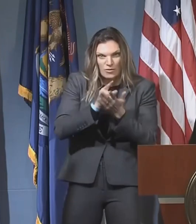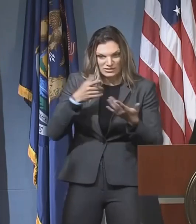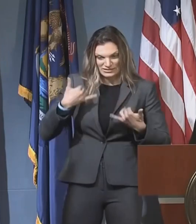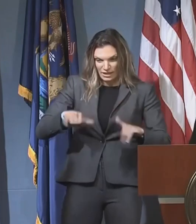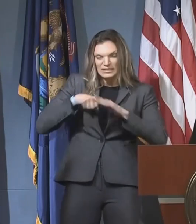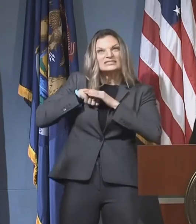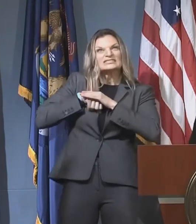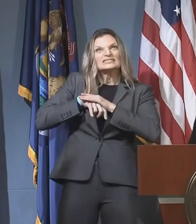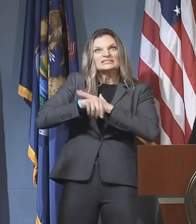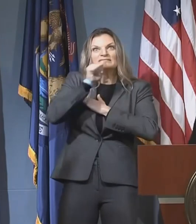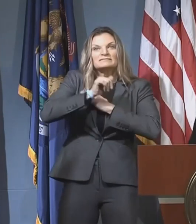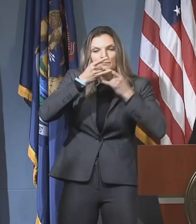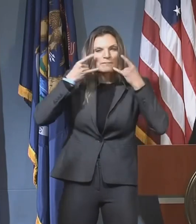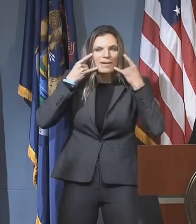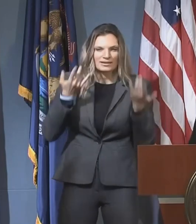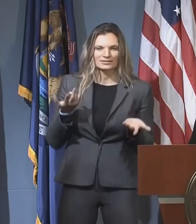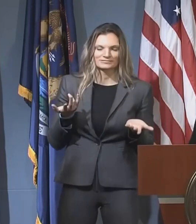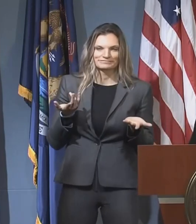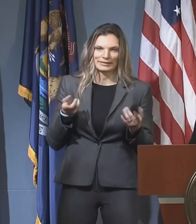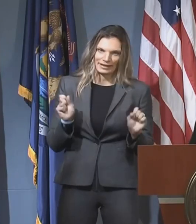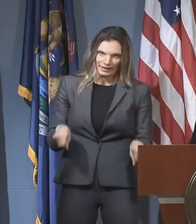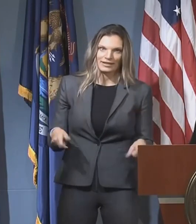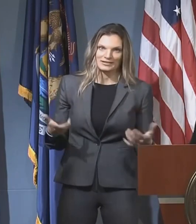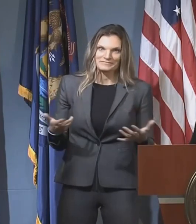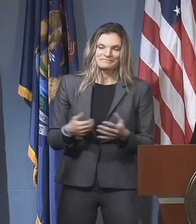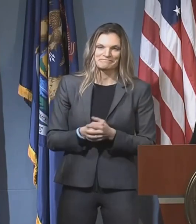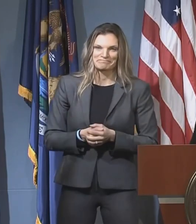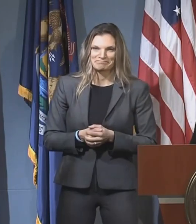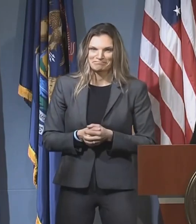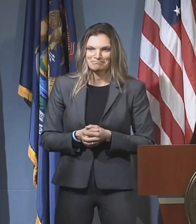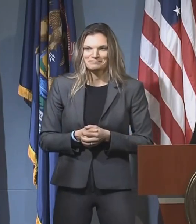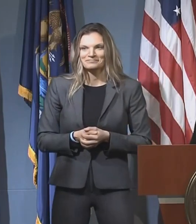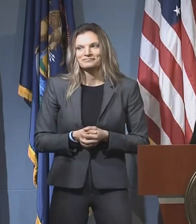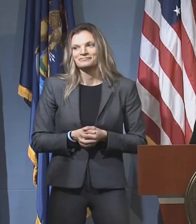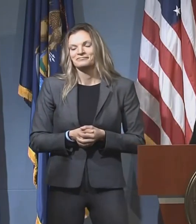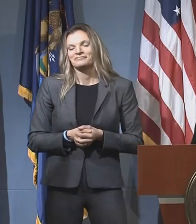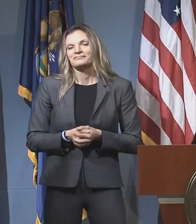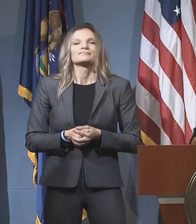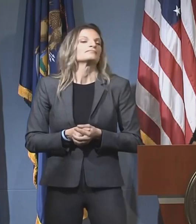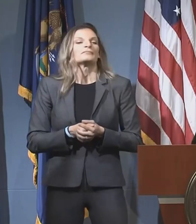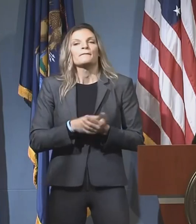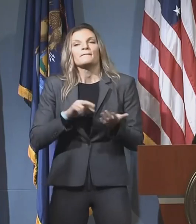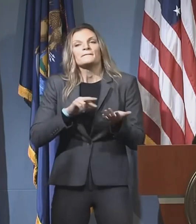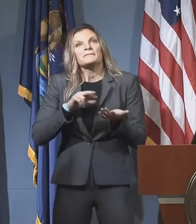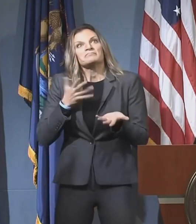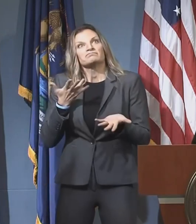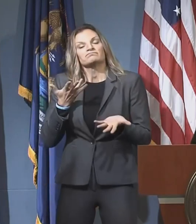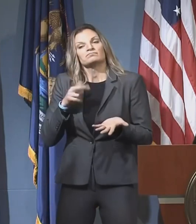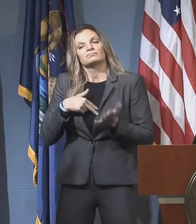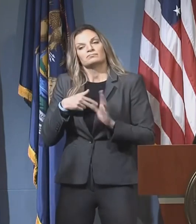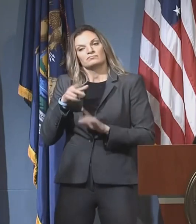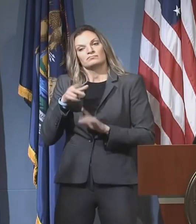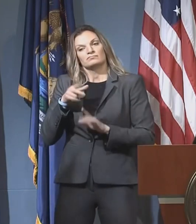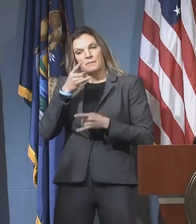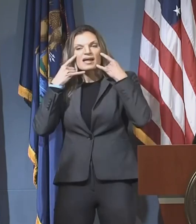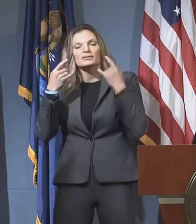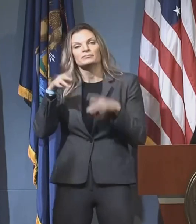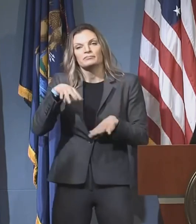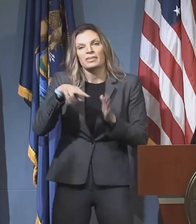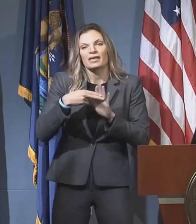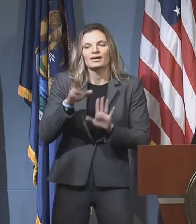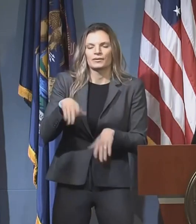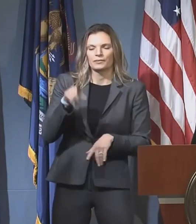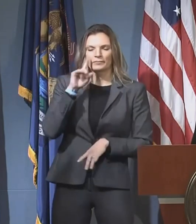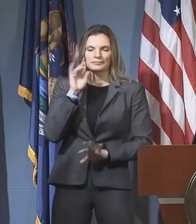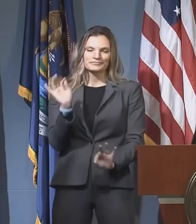But the fact of the matter is, you know, I don't want to make light of the necessity of mask wearing.